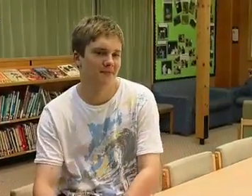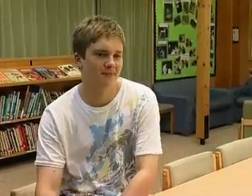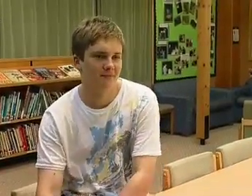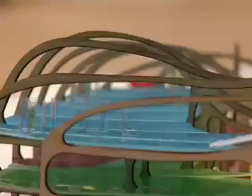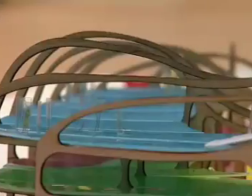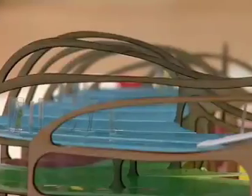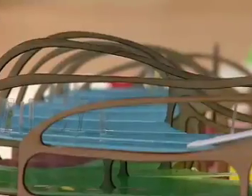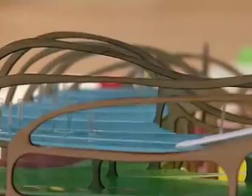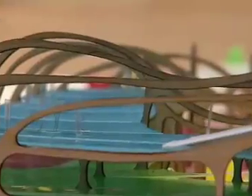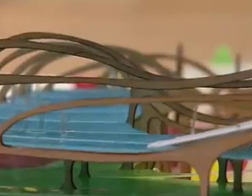model.